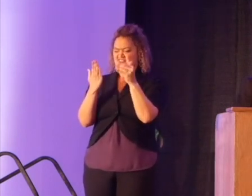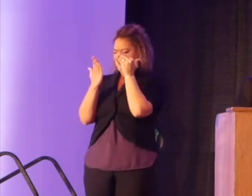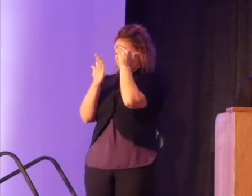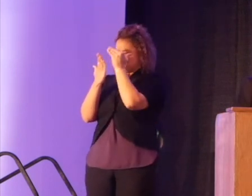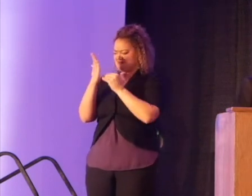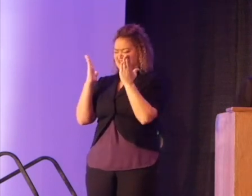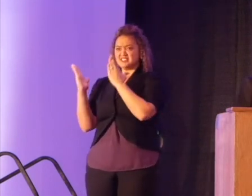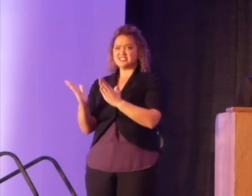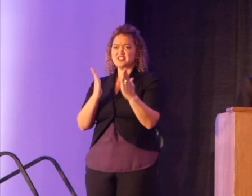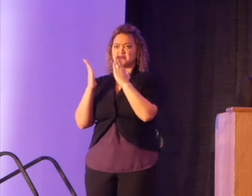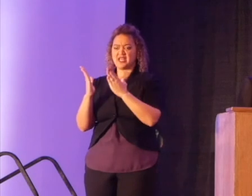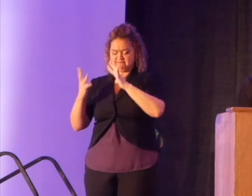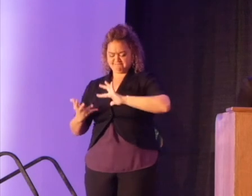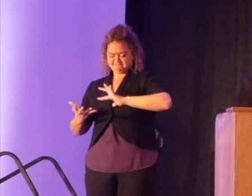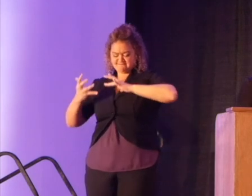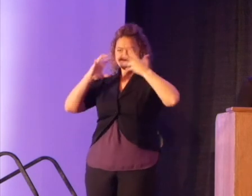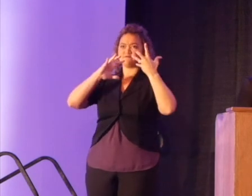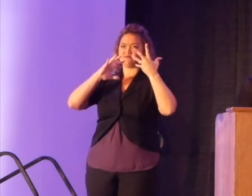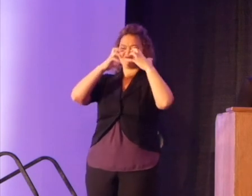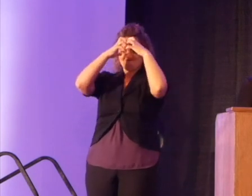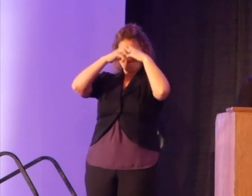and to teach new lessons?